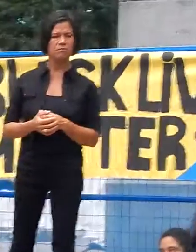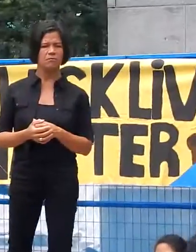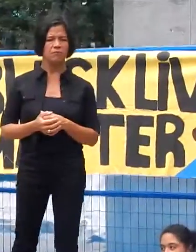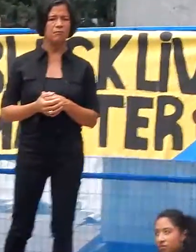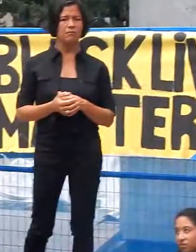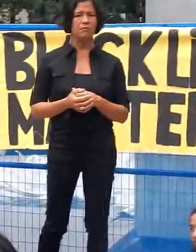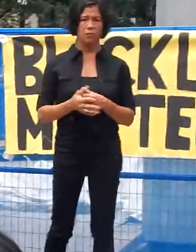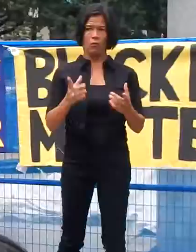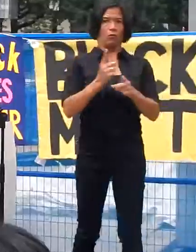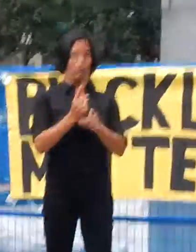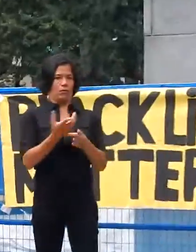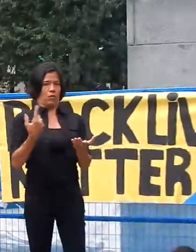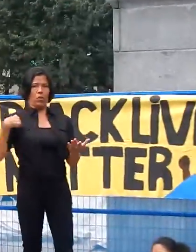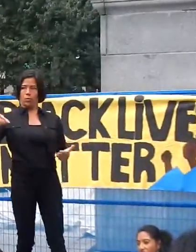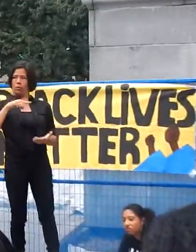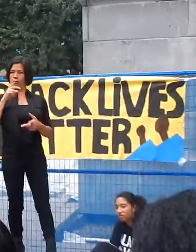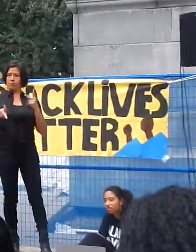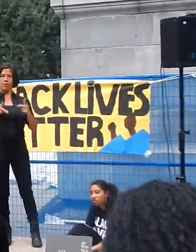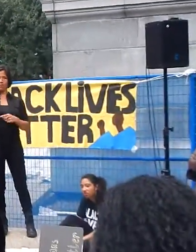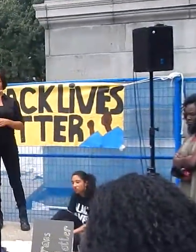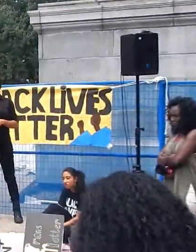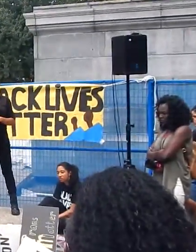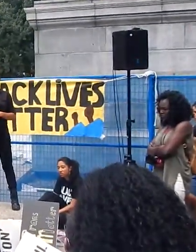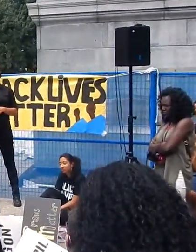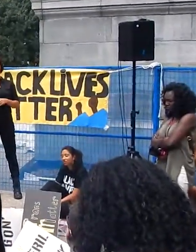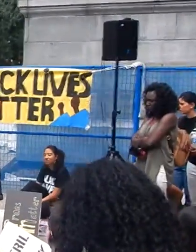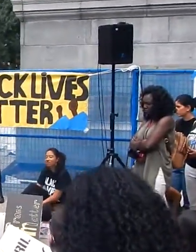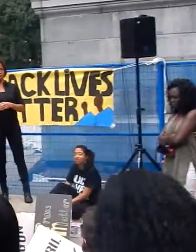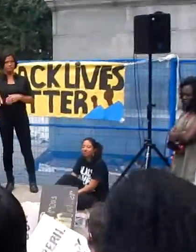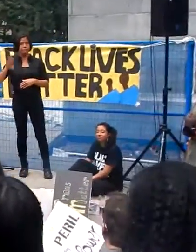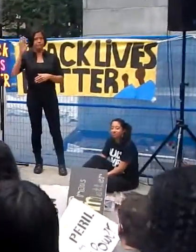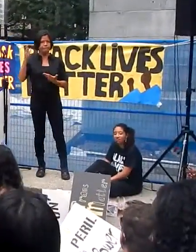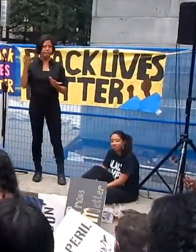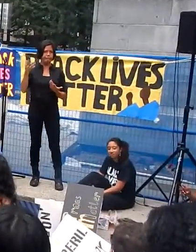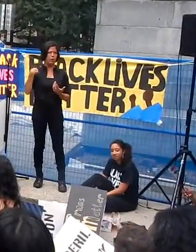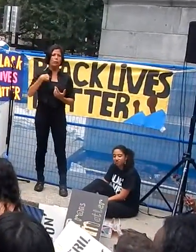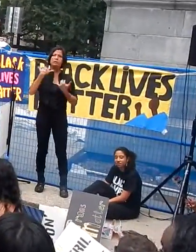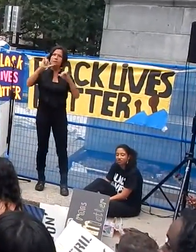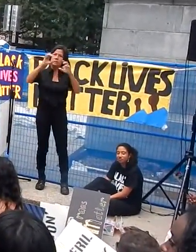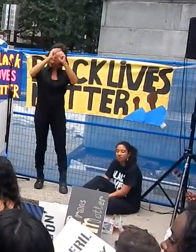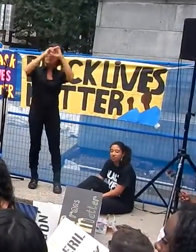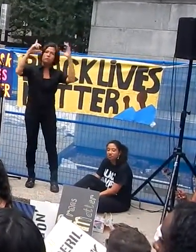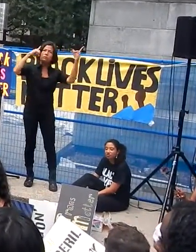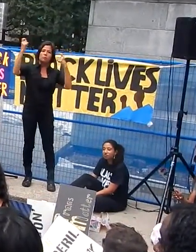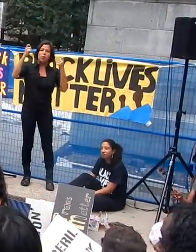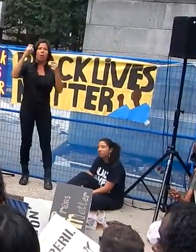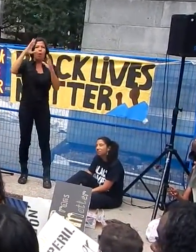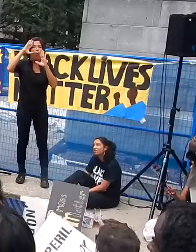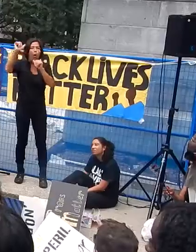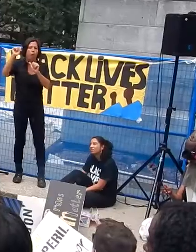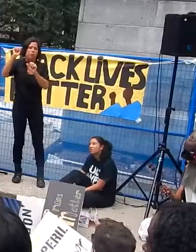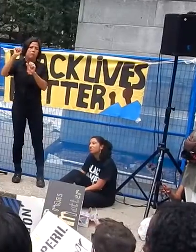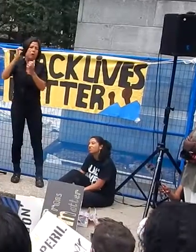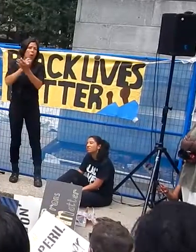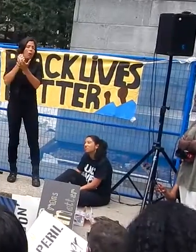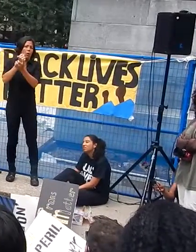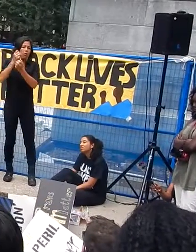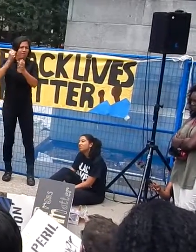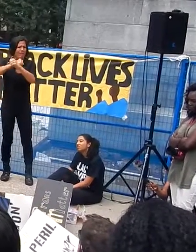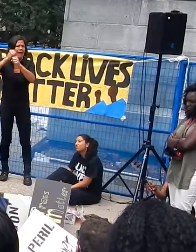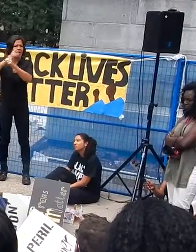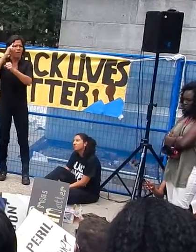We people of African descent are still dreaming and searching for hope. We have to forge out